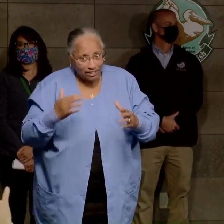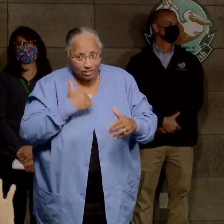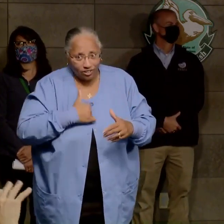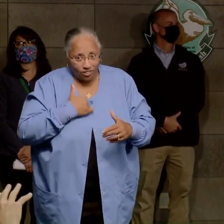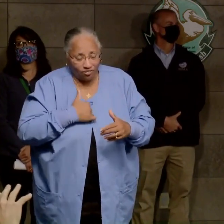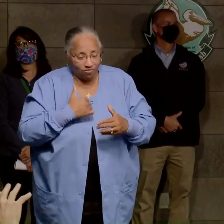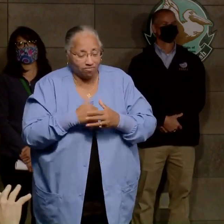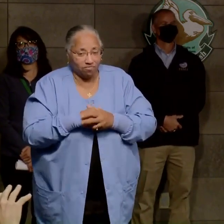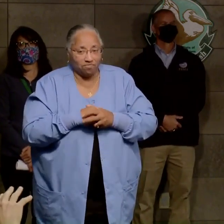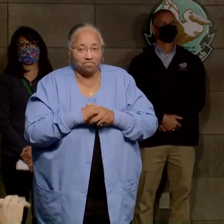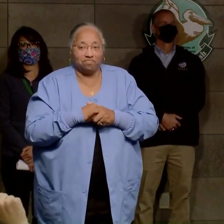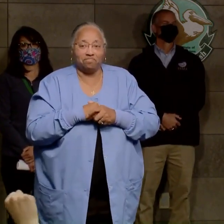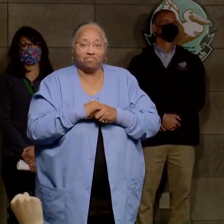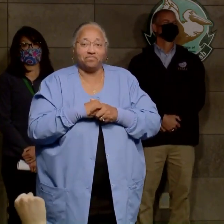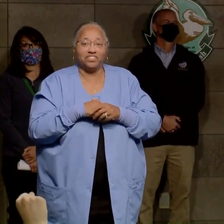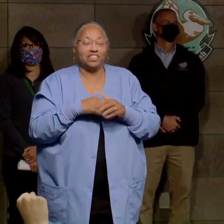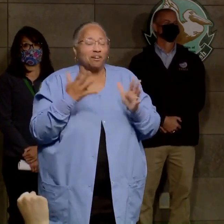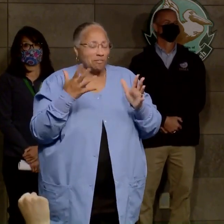Lamar.